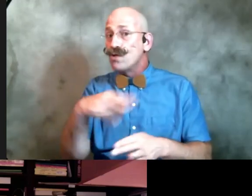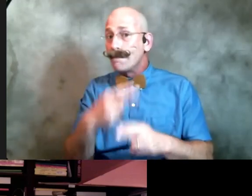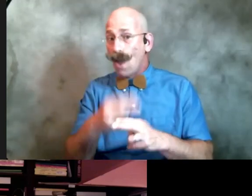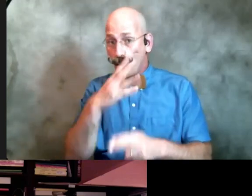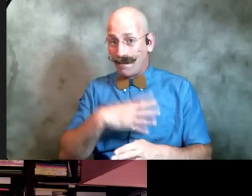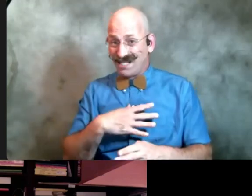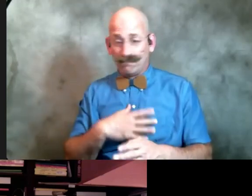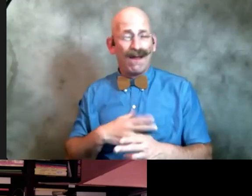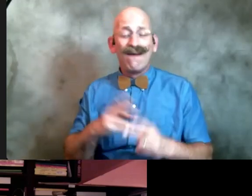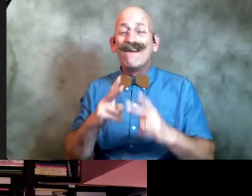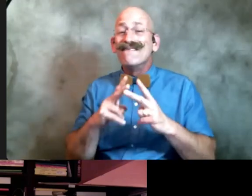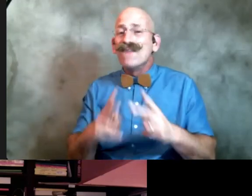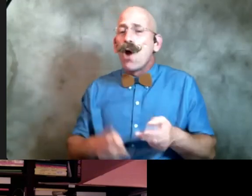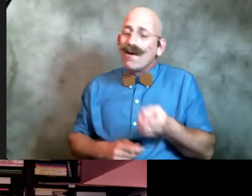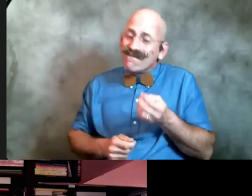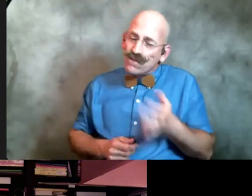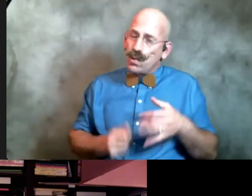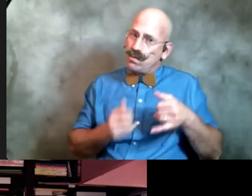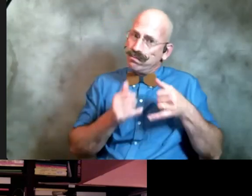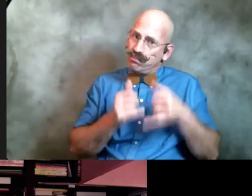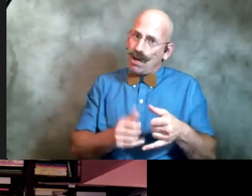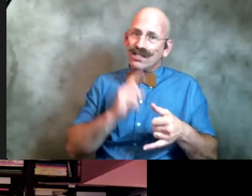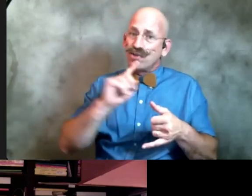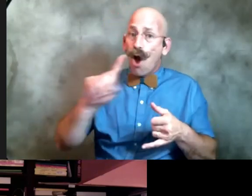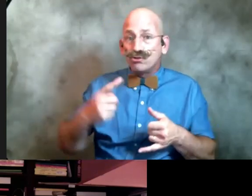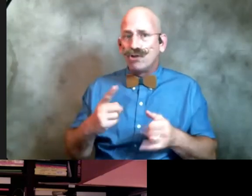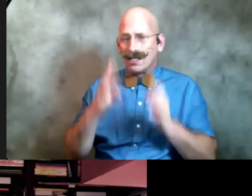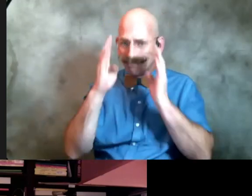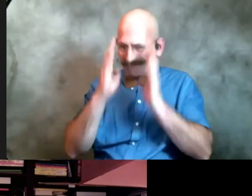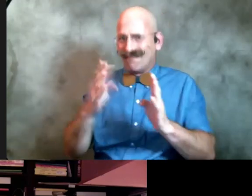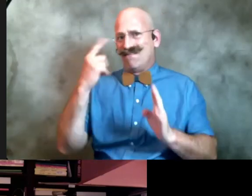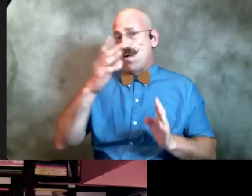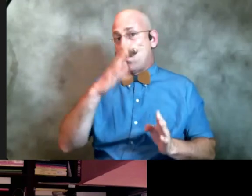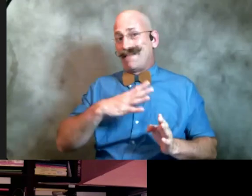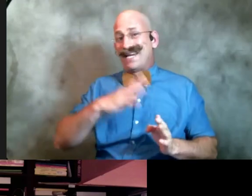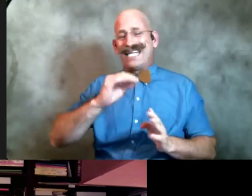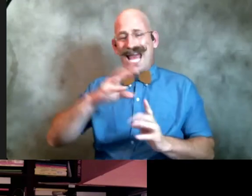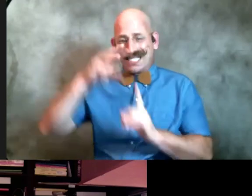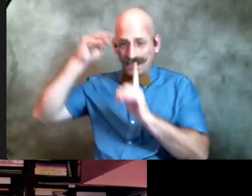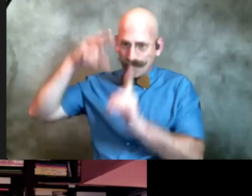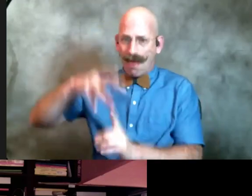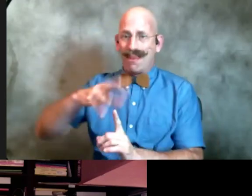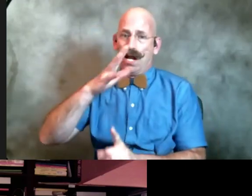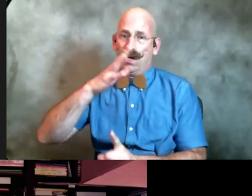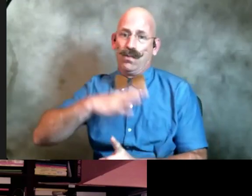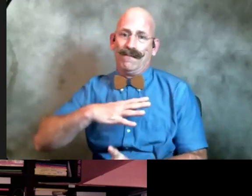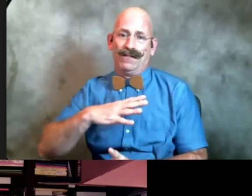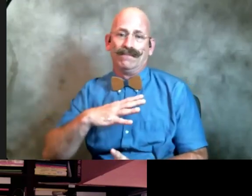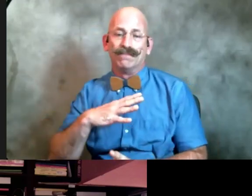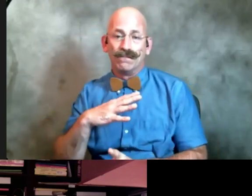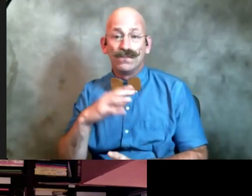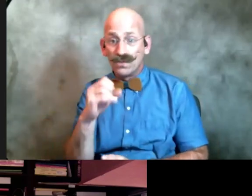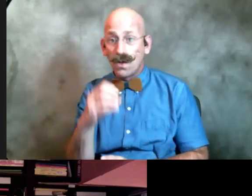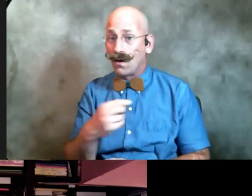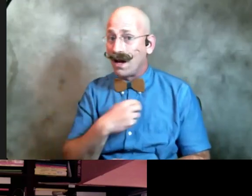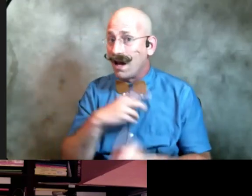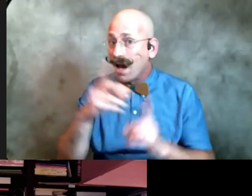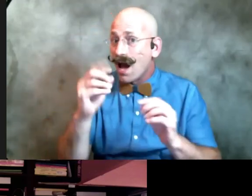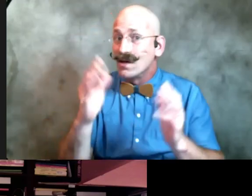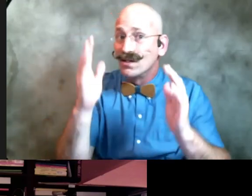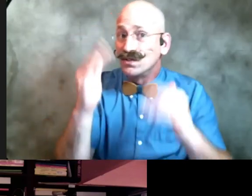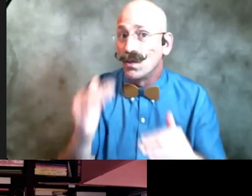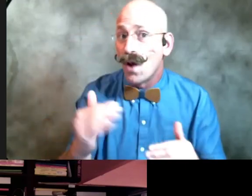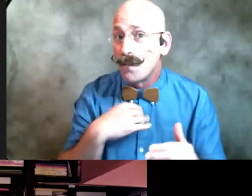very few prizes are just for women and spotlighting women uh so i do hope we'll see